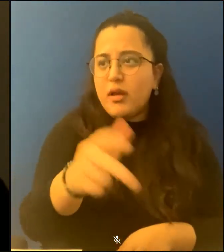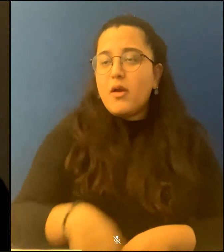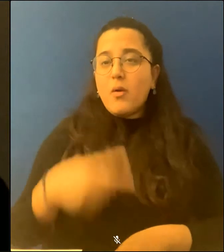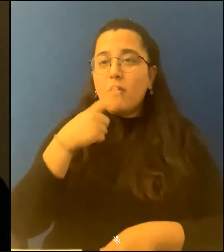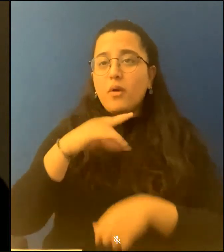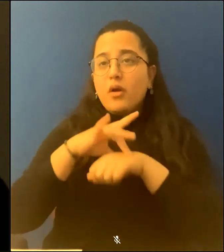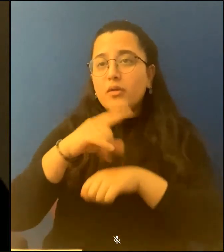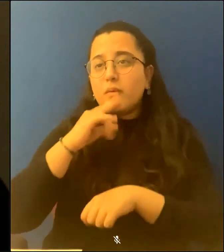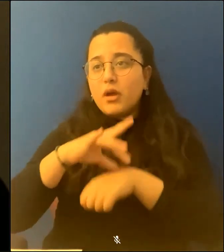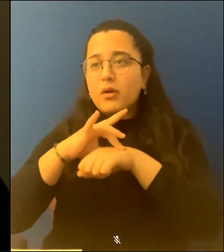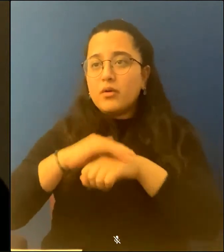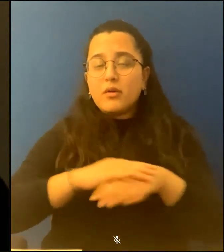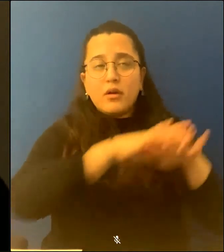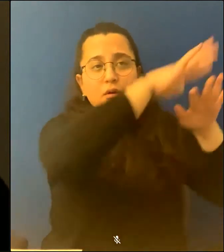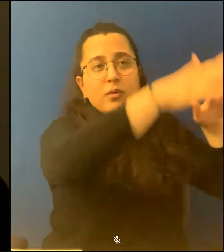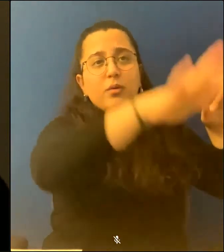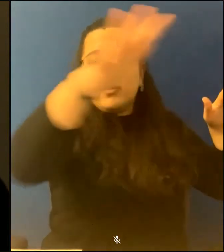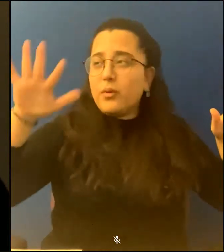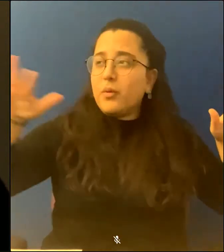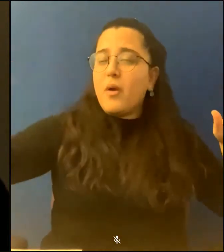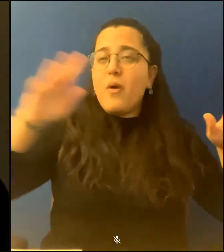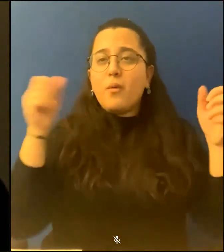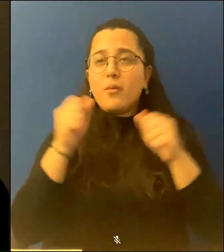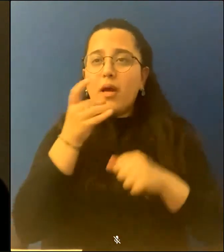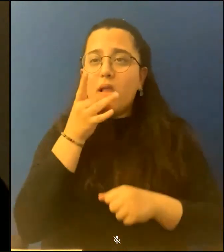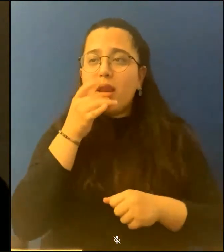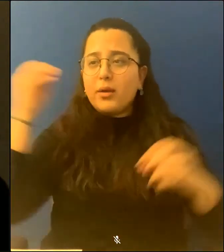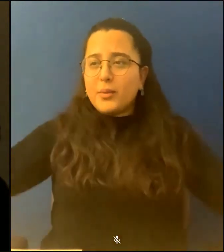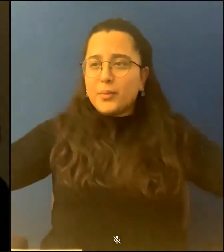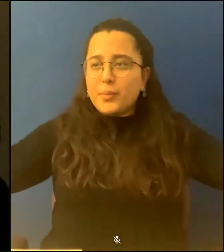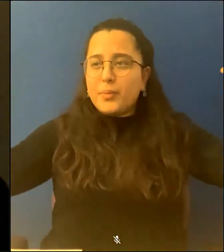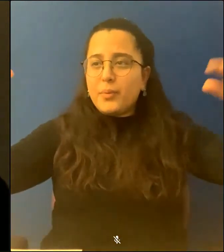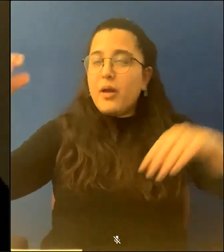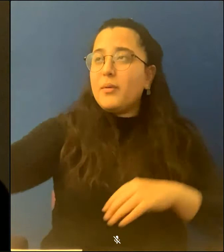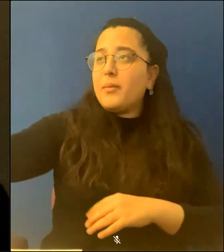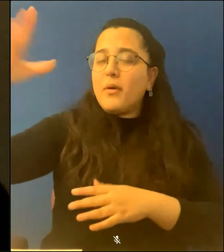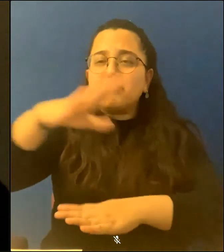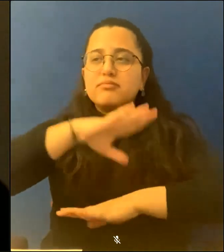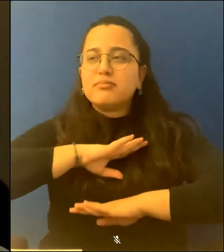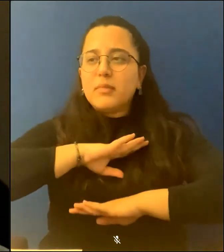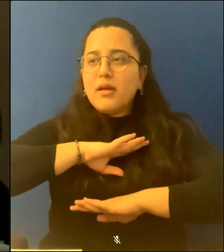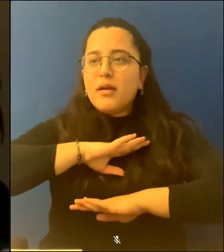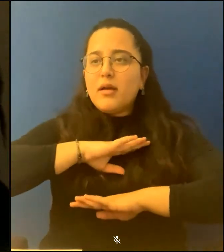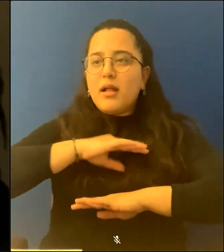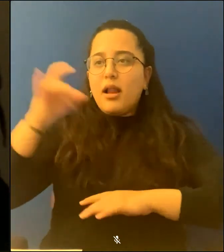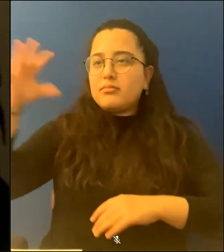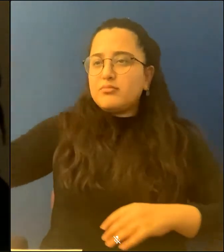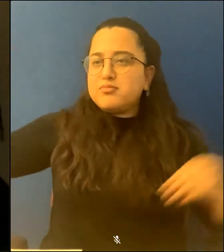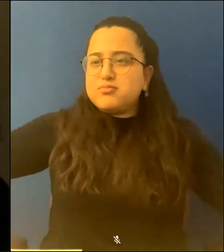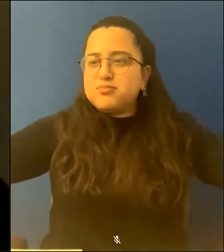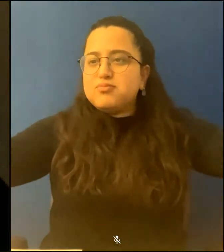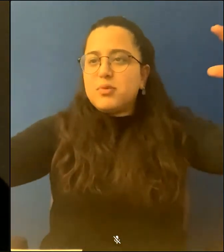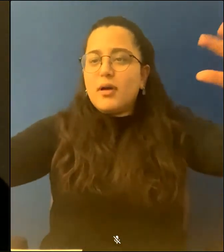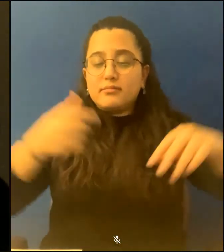relieves. The light thrown as dust upon the field I put my ear in. I crack an egg and a saxophone